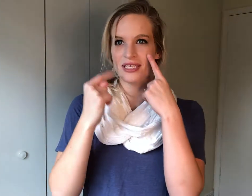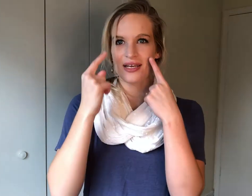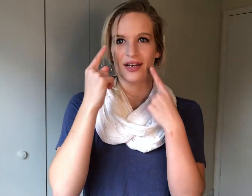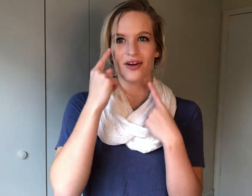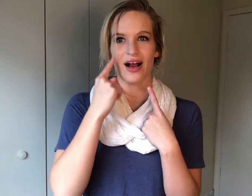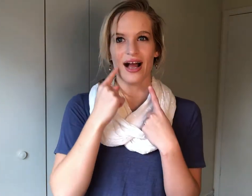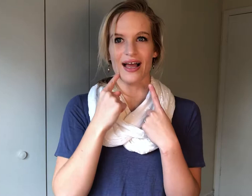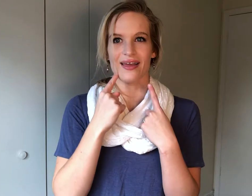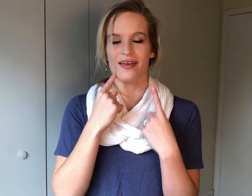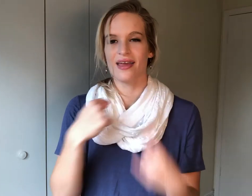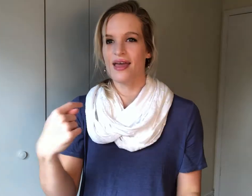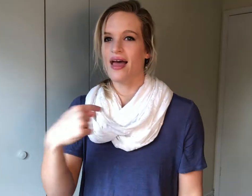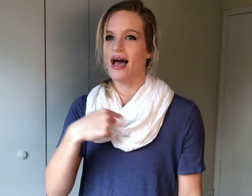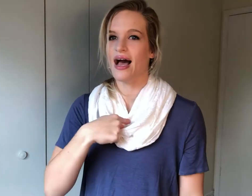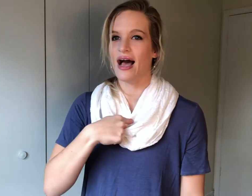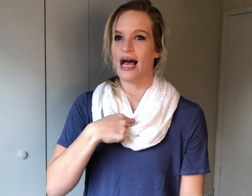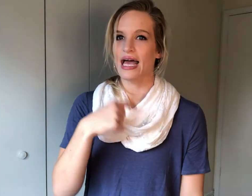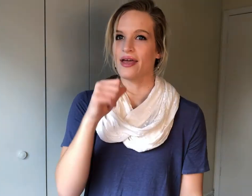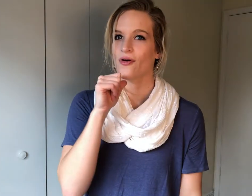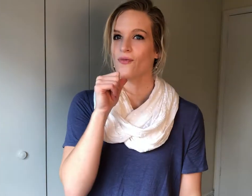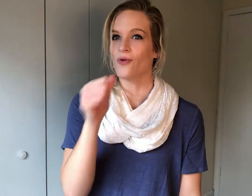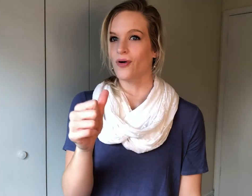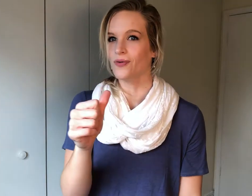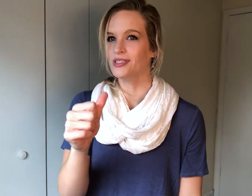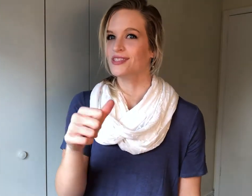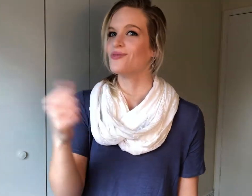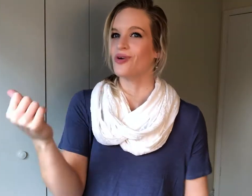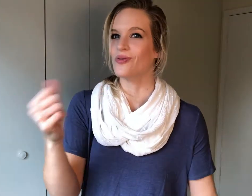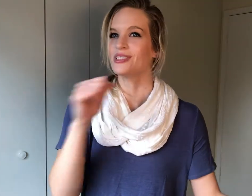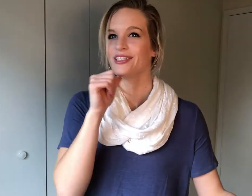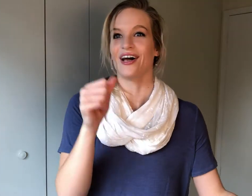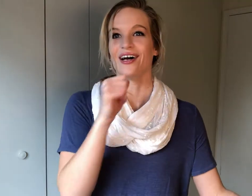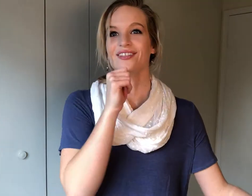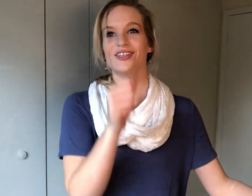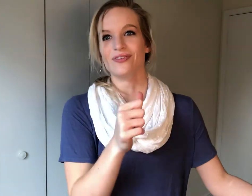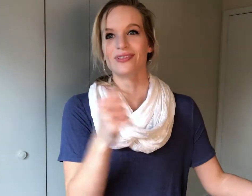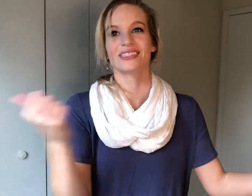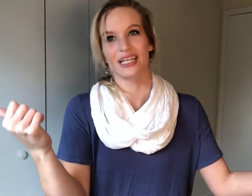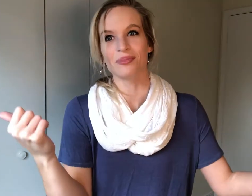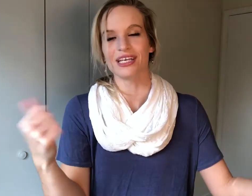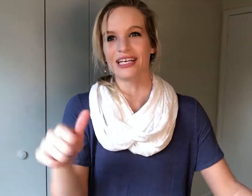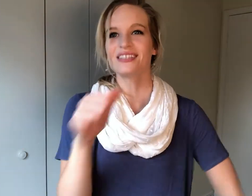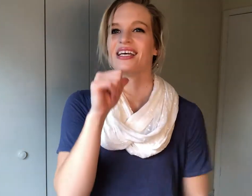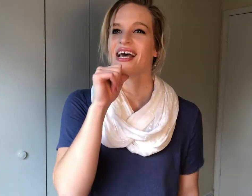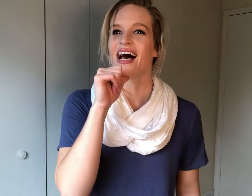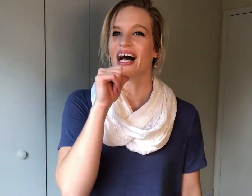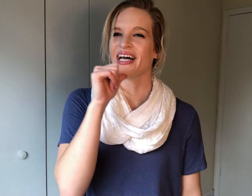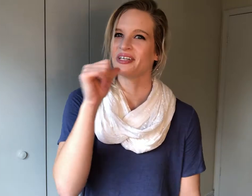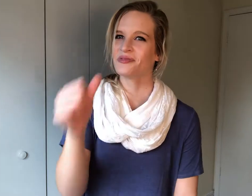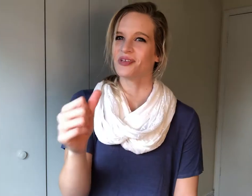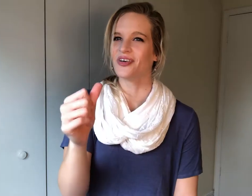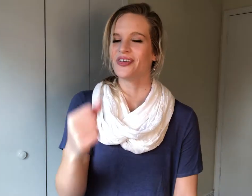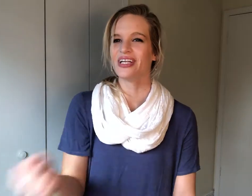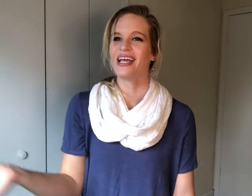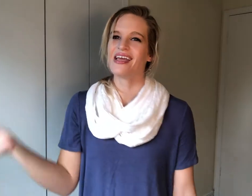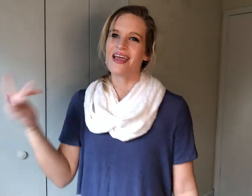cry I won't won't not don't same thing I won't